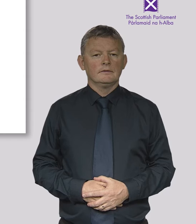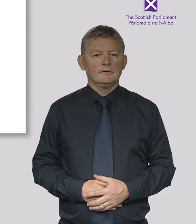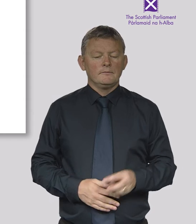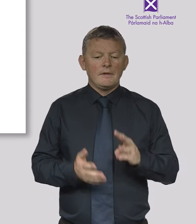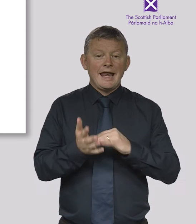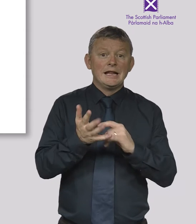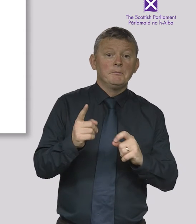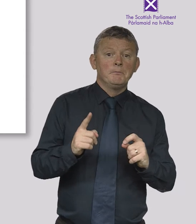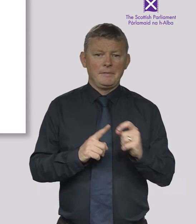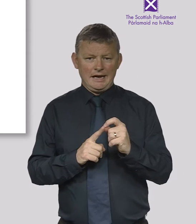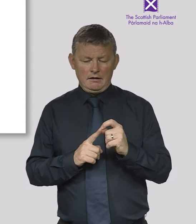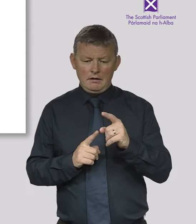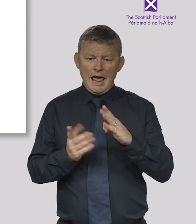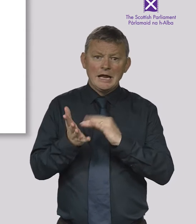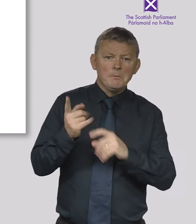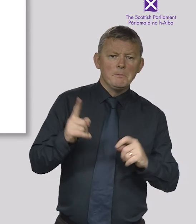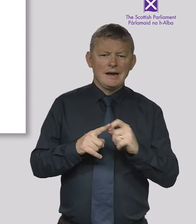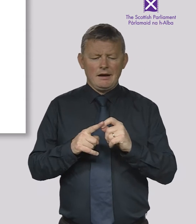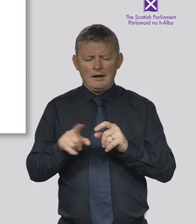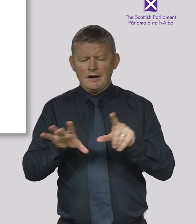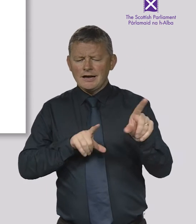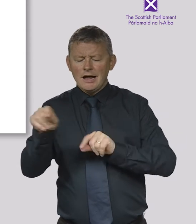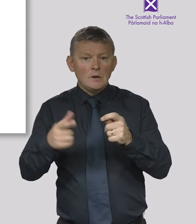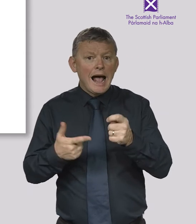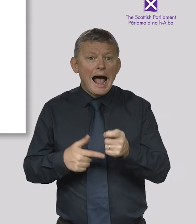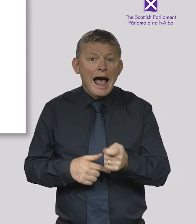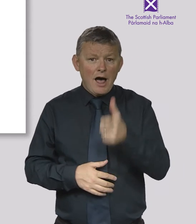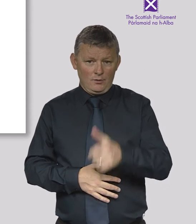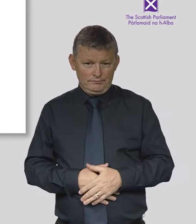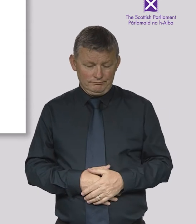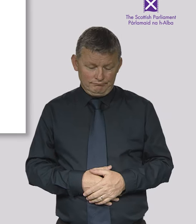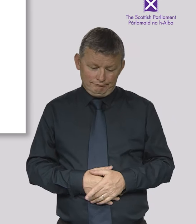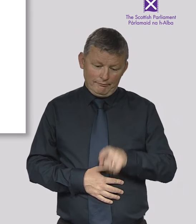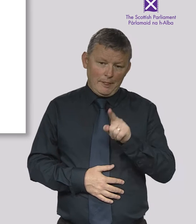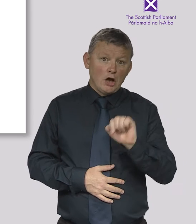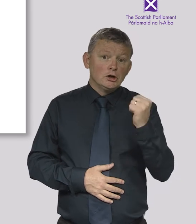MSPs How are MSPs elected?